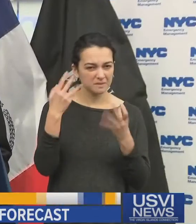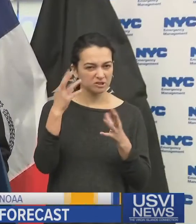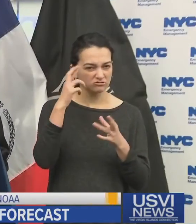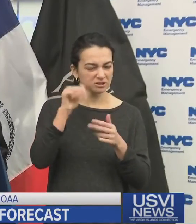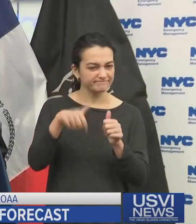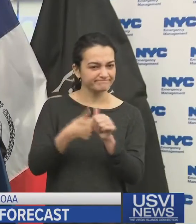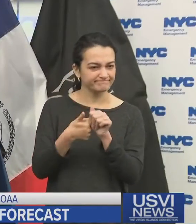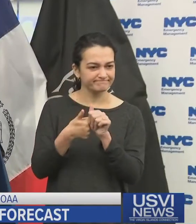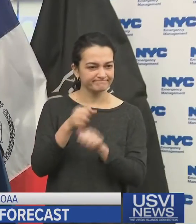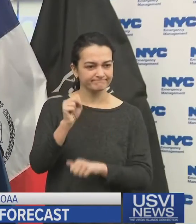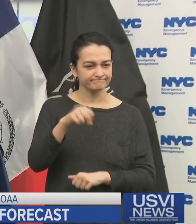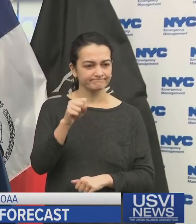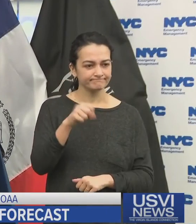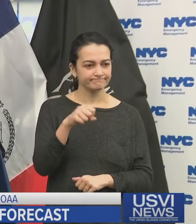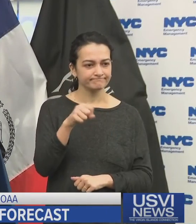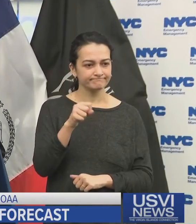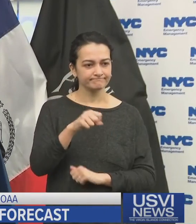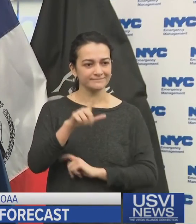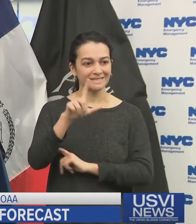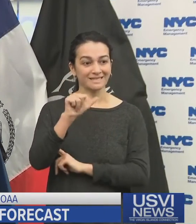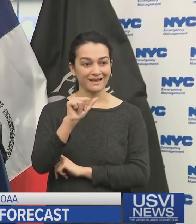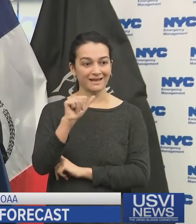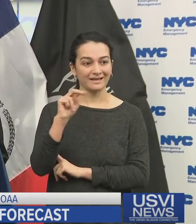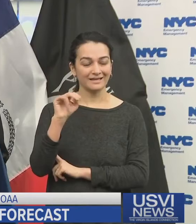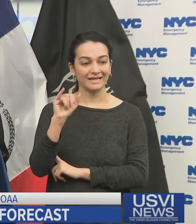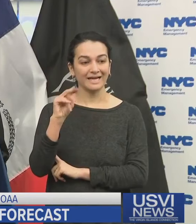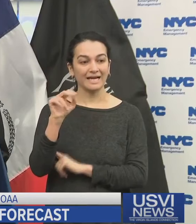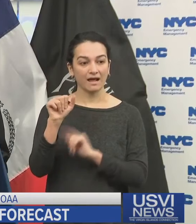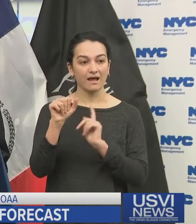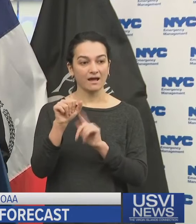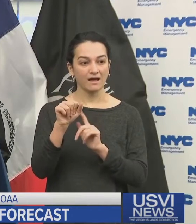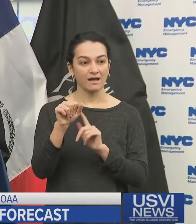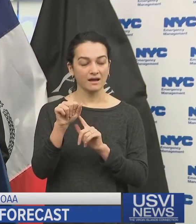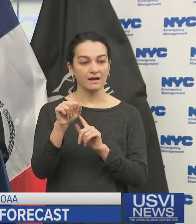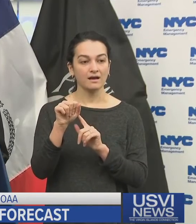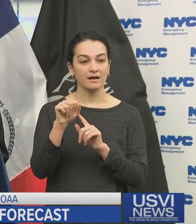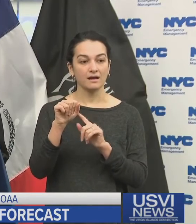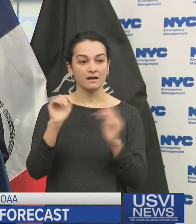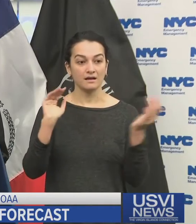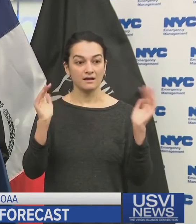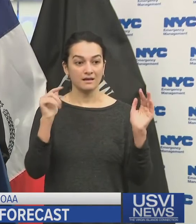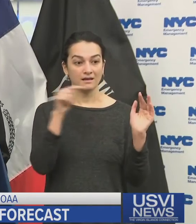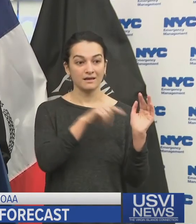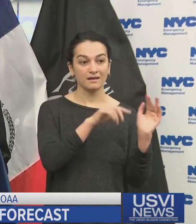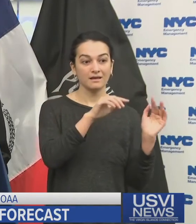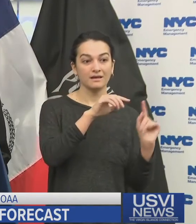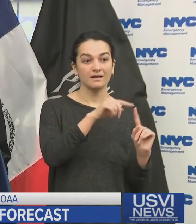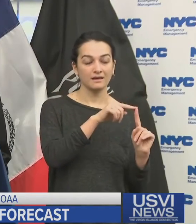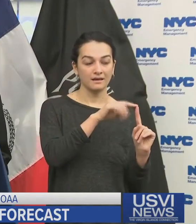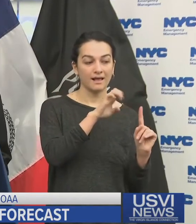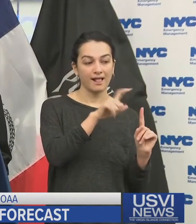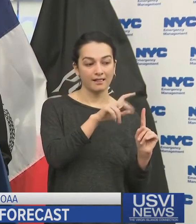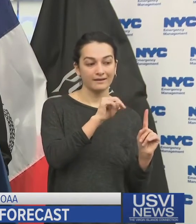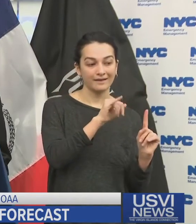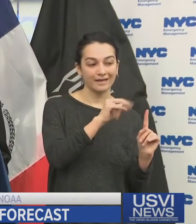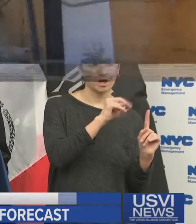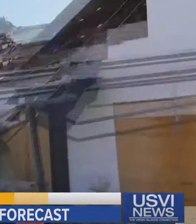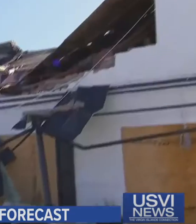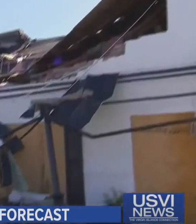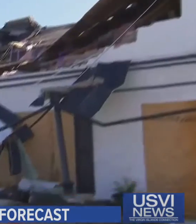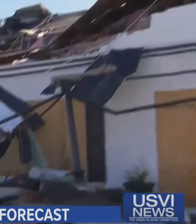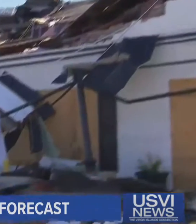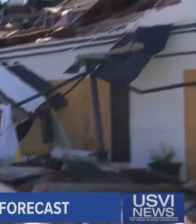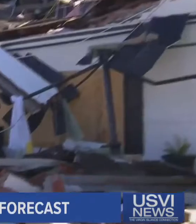continuing La Nina cycle right now impacts on things like the temperature of the ocean in the Atlantic, which is higher right now.